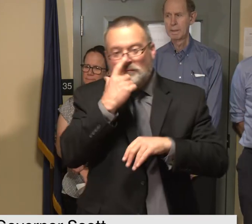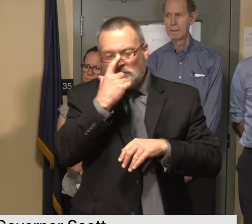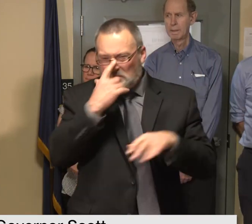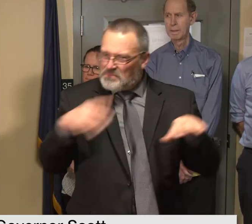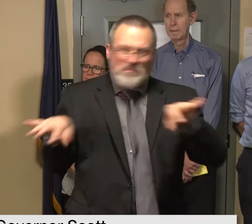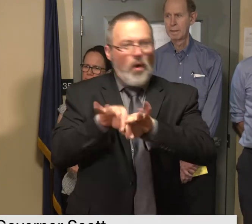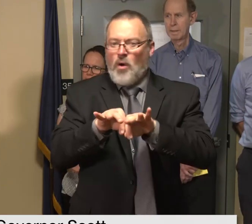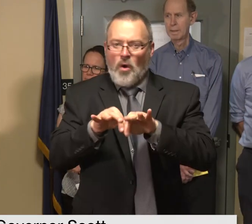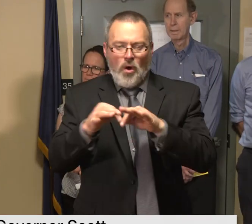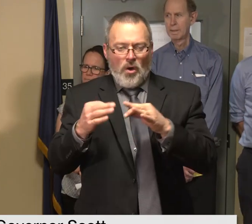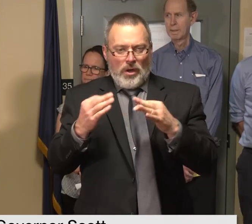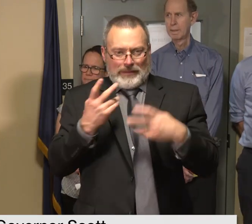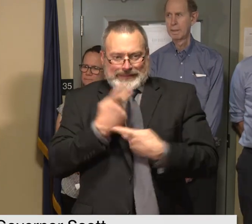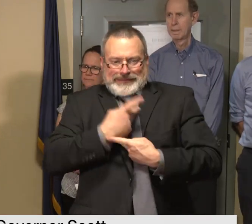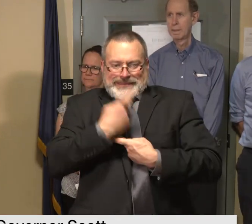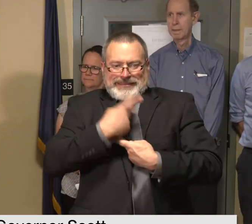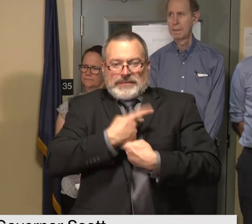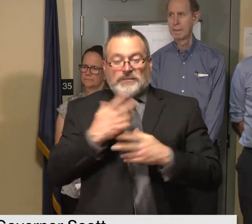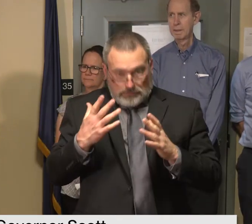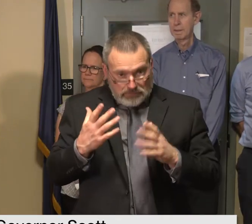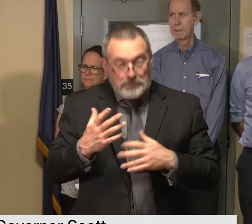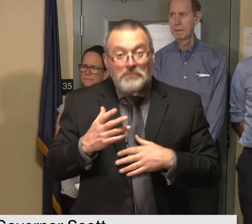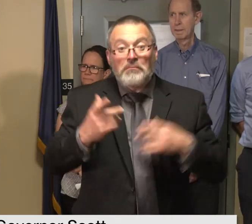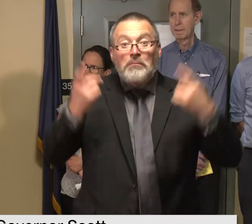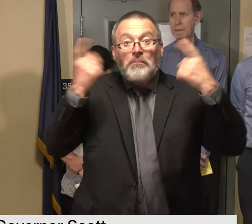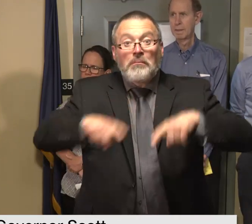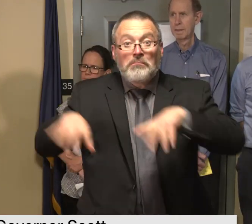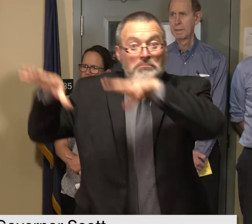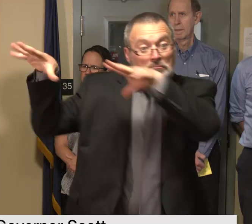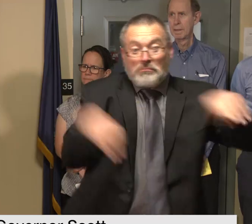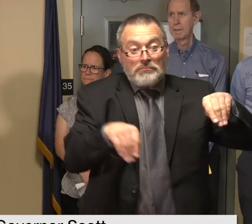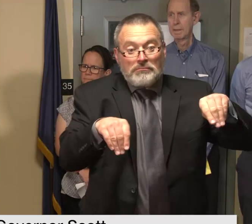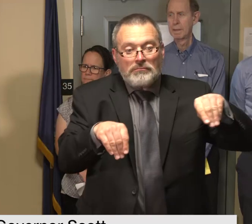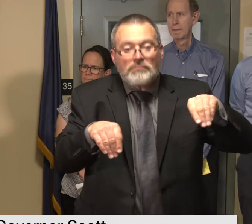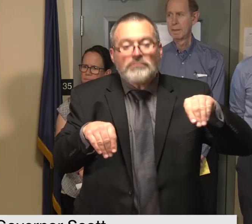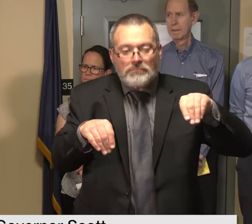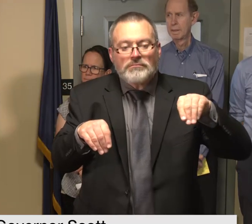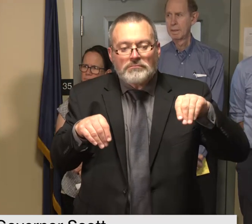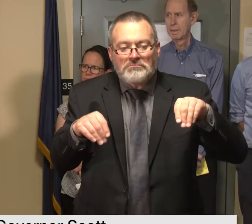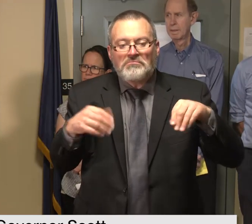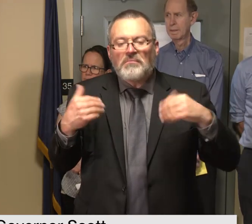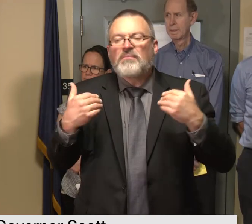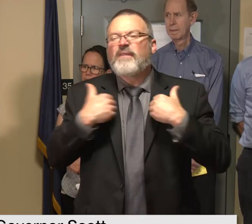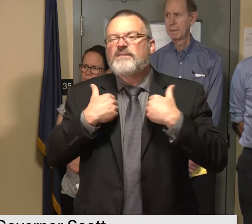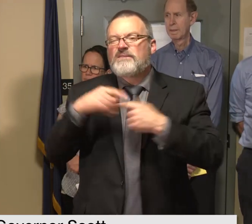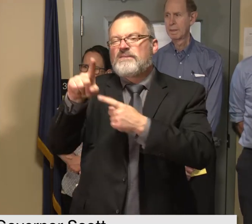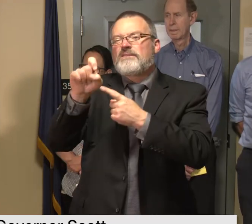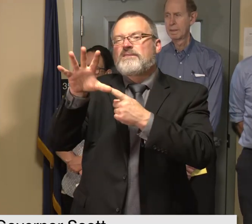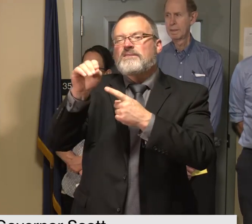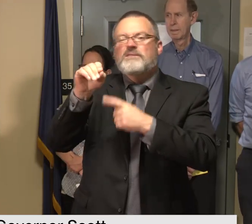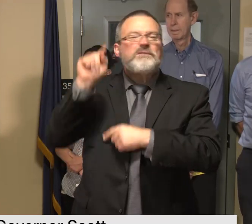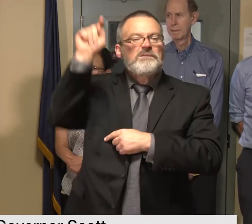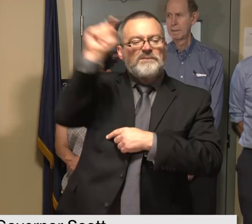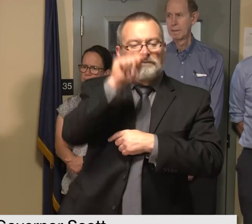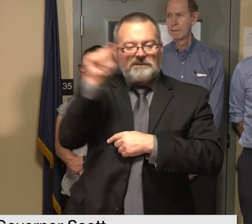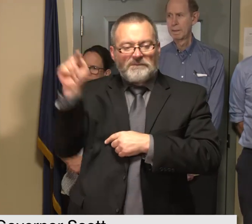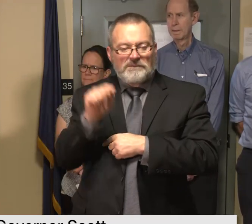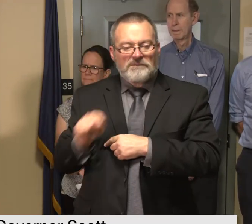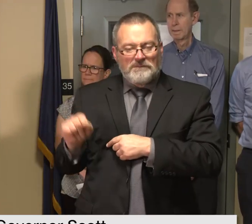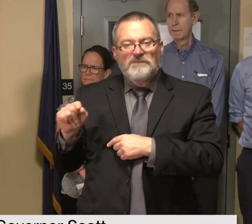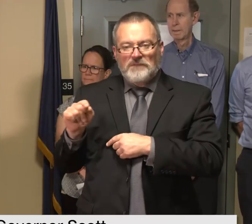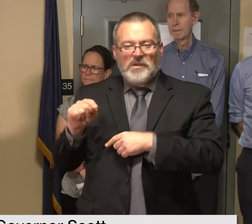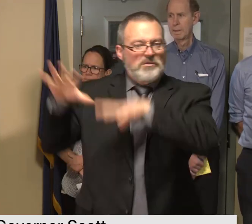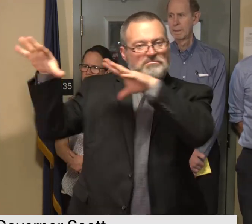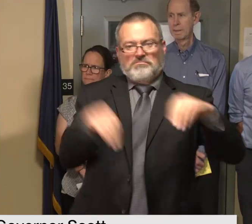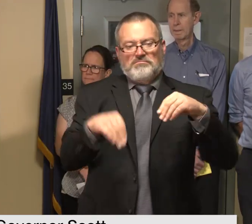power outages as of 9 o'clock there were approximately 150 150 known